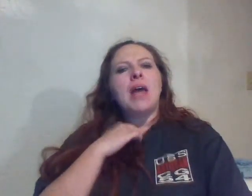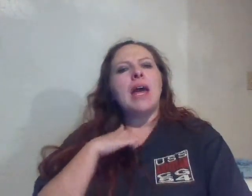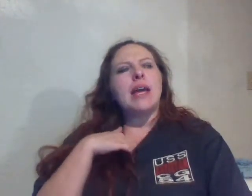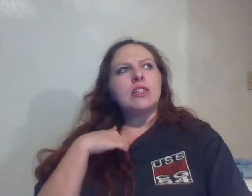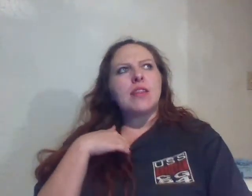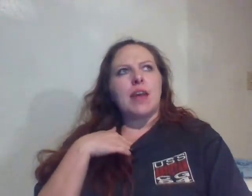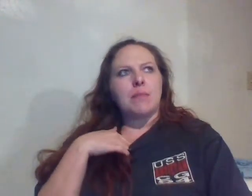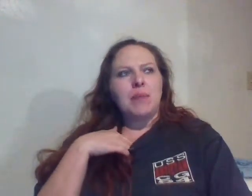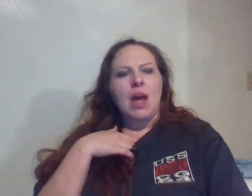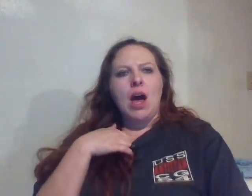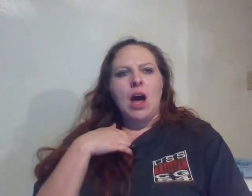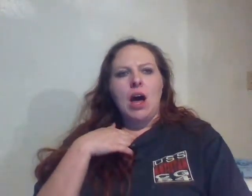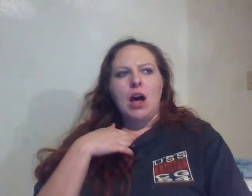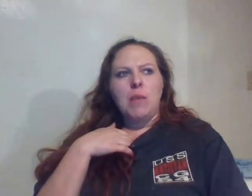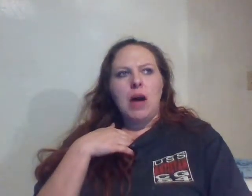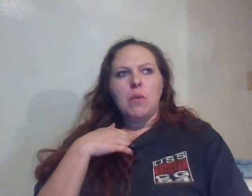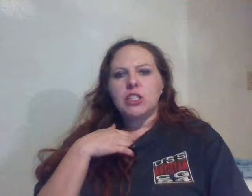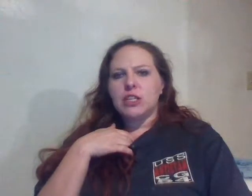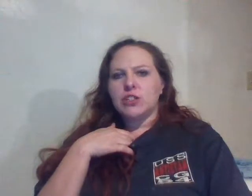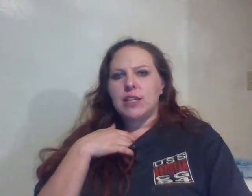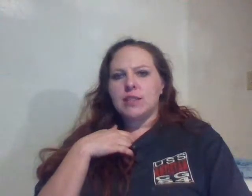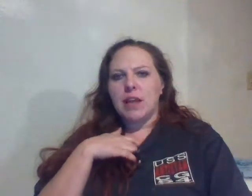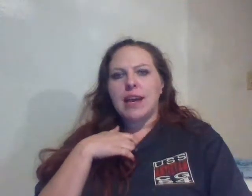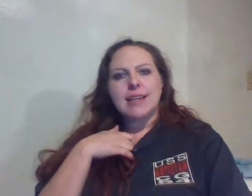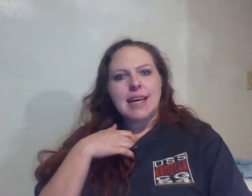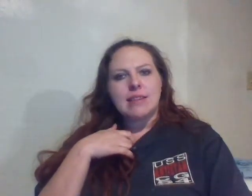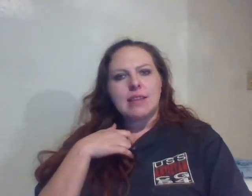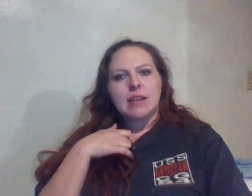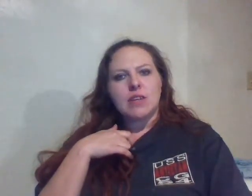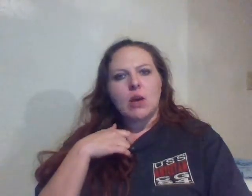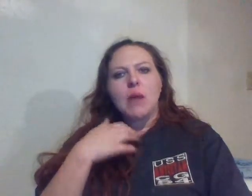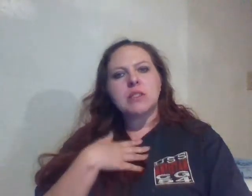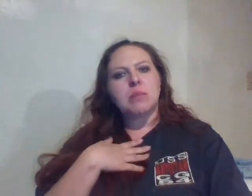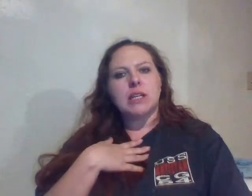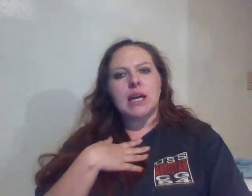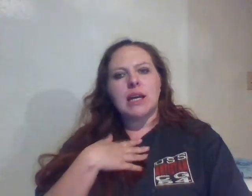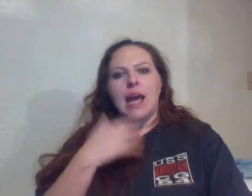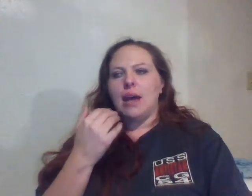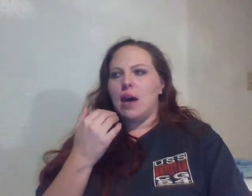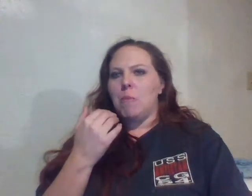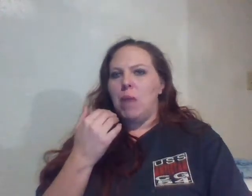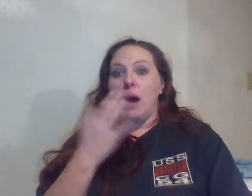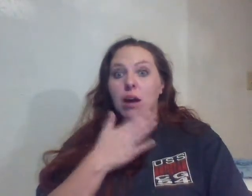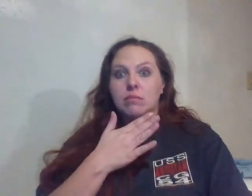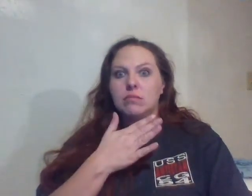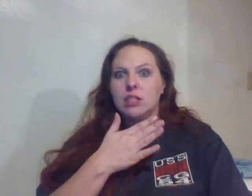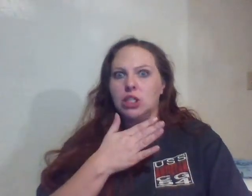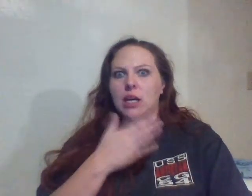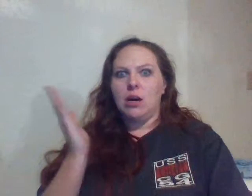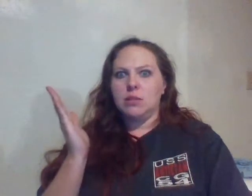here's the thing. I want you to understand something. Like I said in the last video, I was the bullied kid. And I got the shit at home as